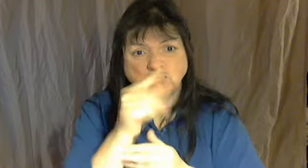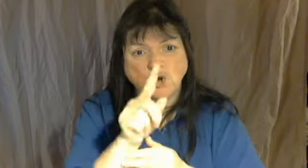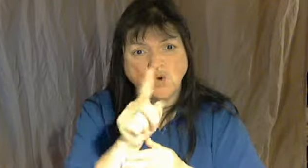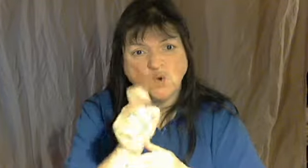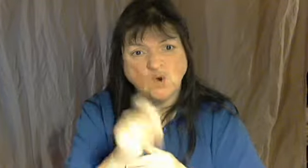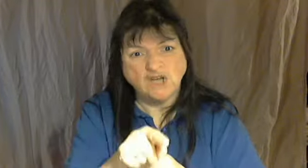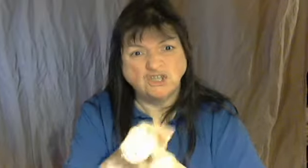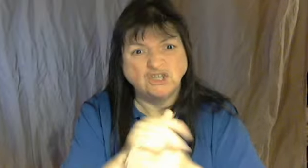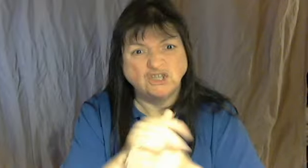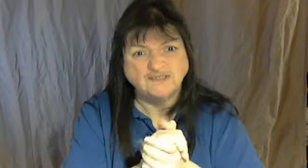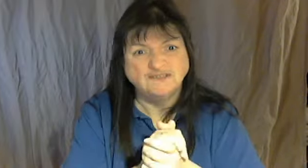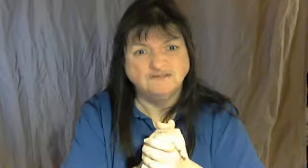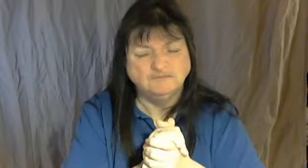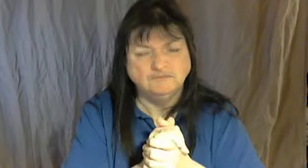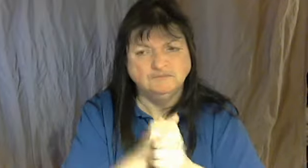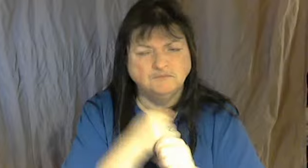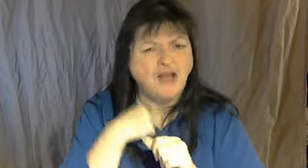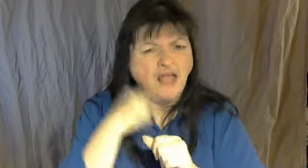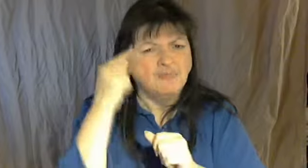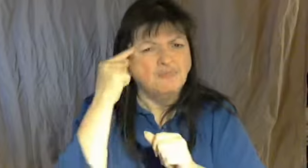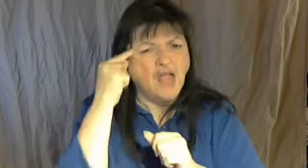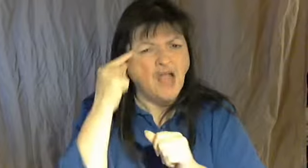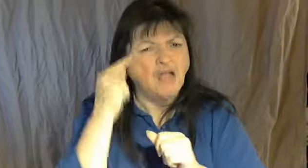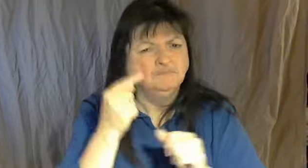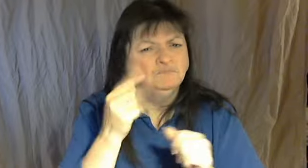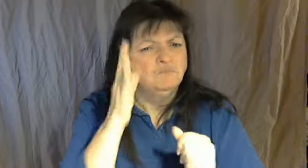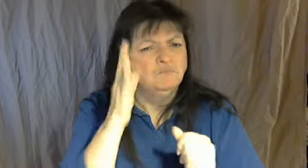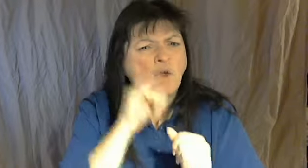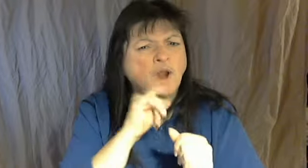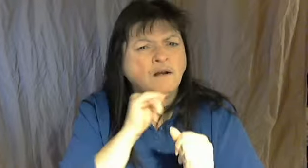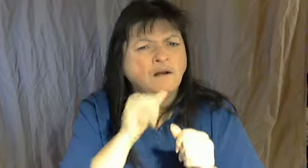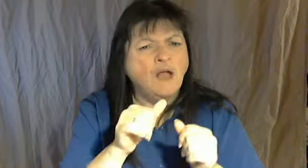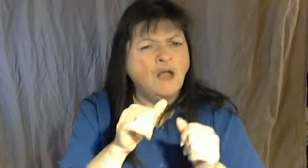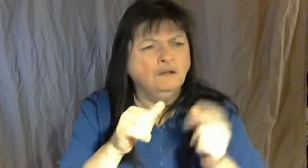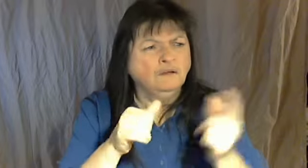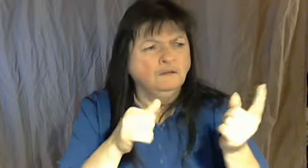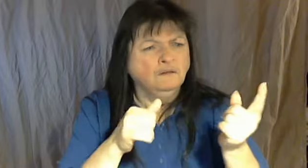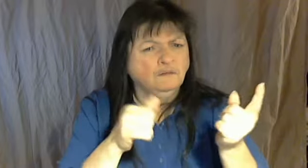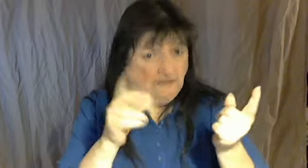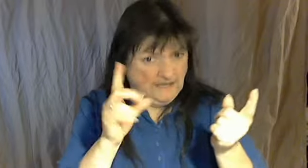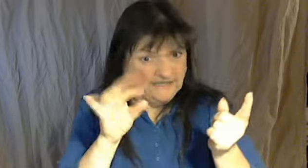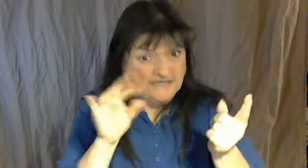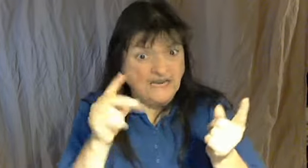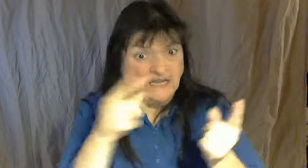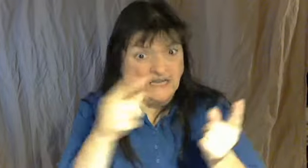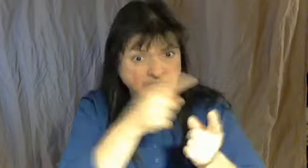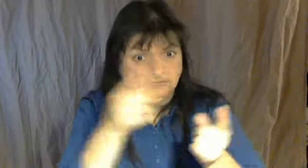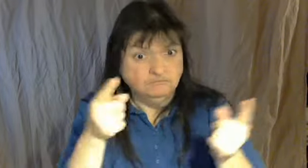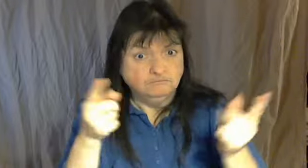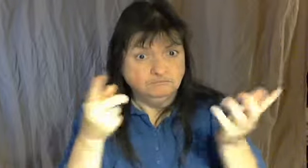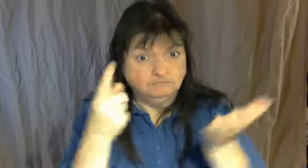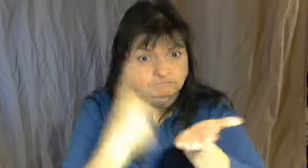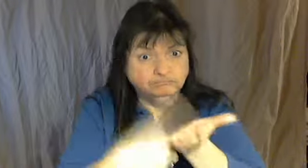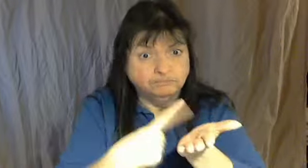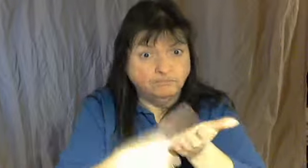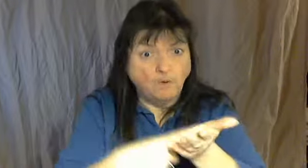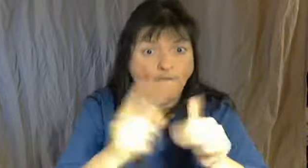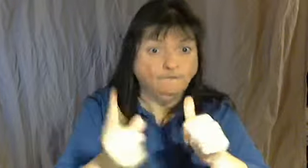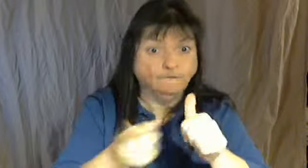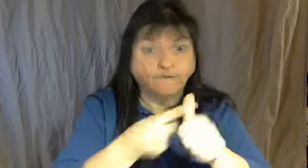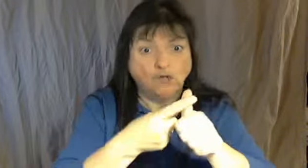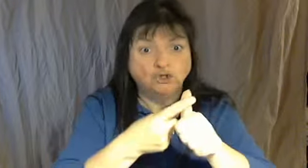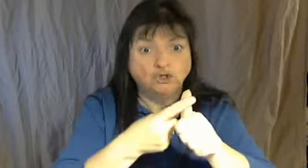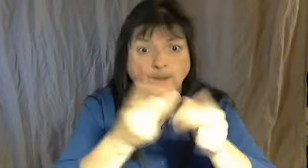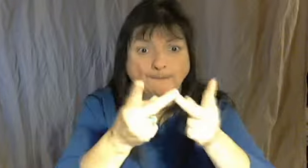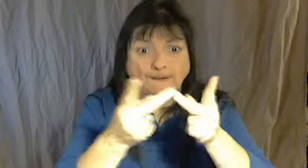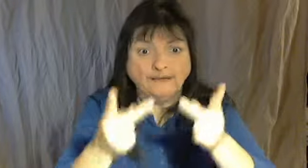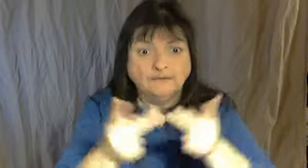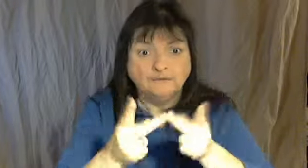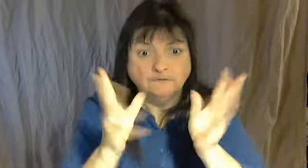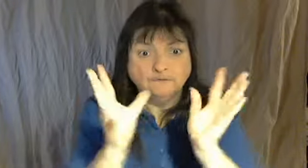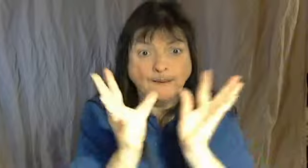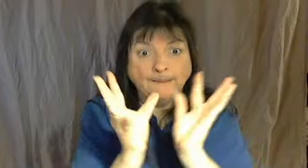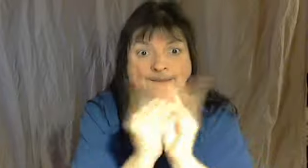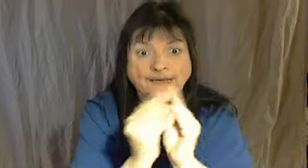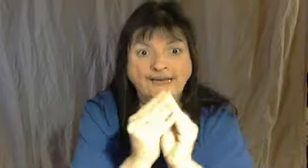continued, right now, with 10 of my father's hands to check all descendants. I mean, there's a huge amount of